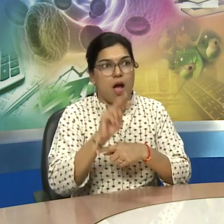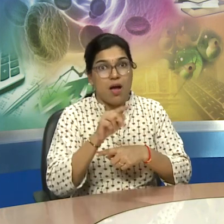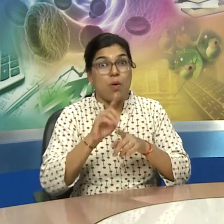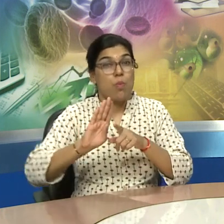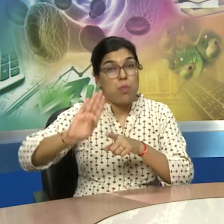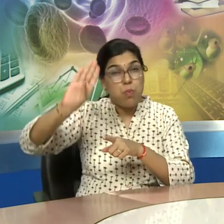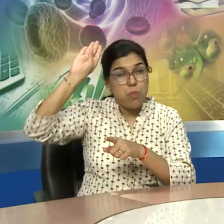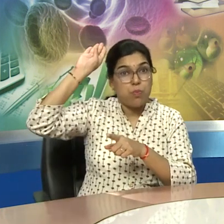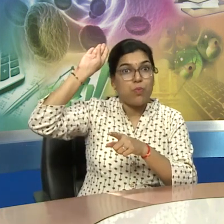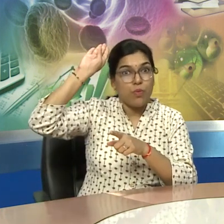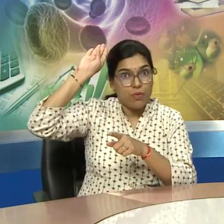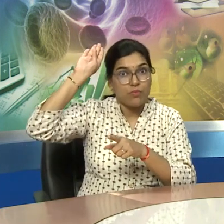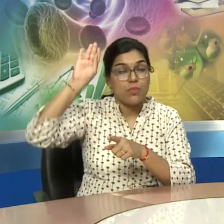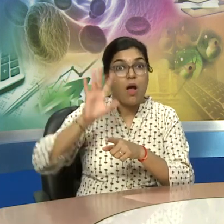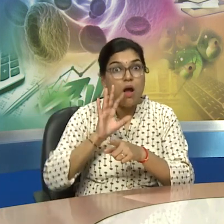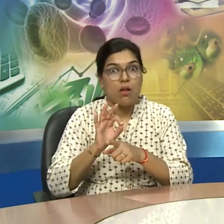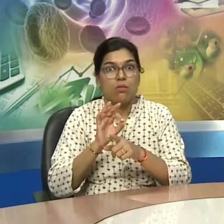from the primitive human till the modern man